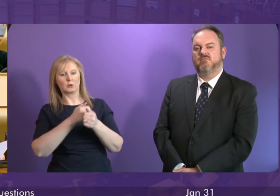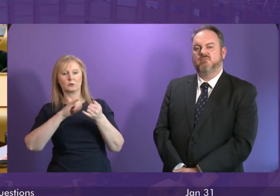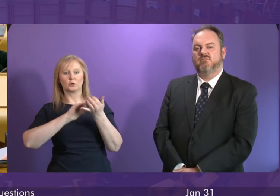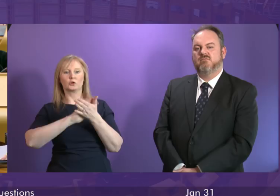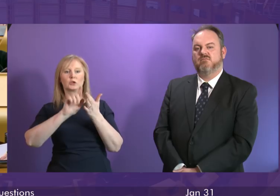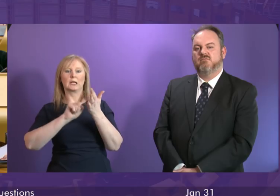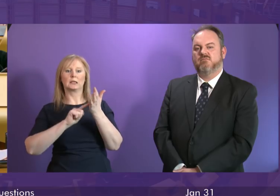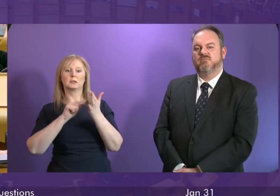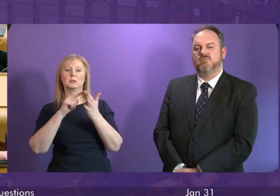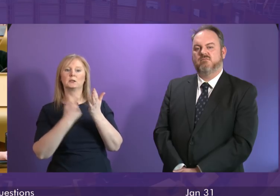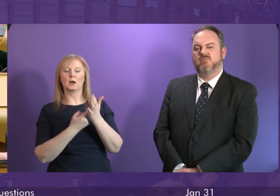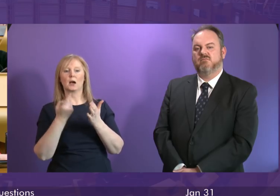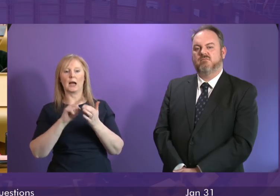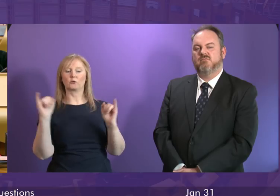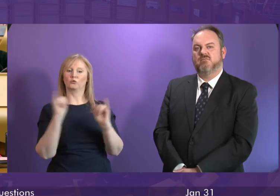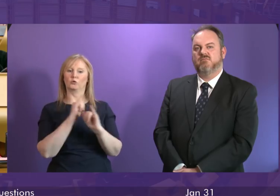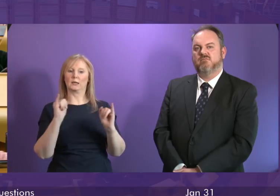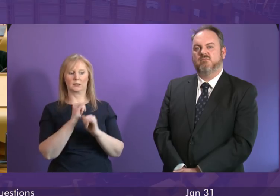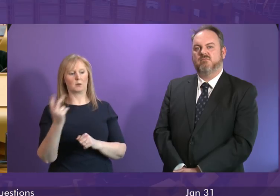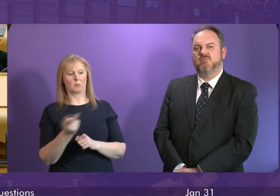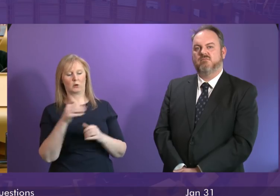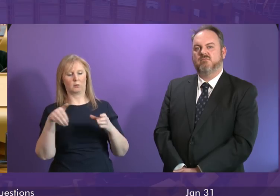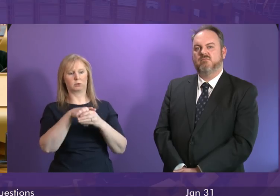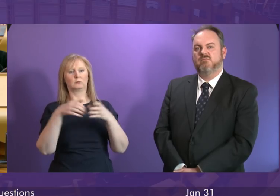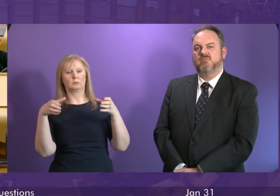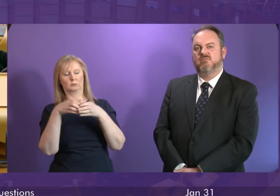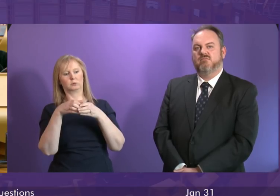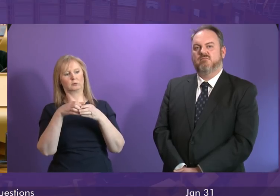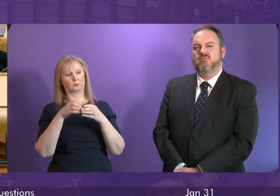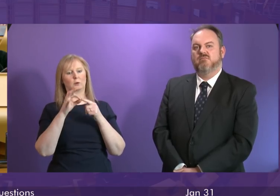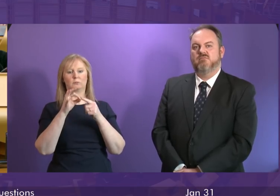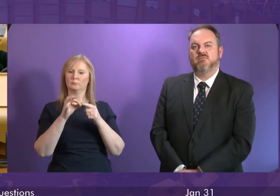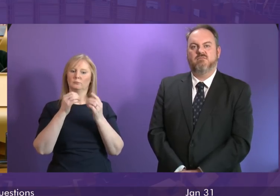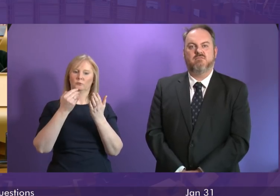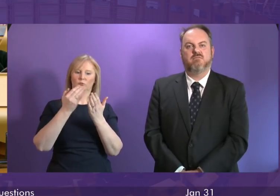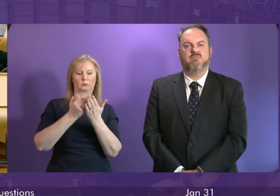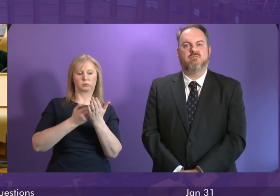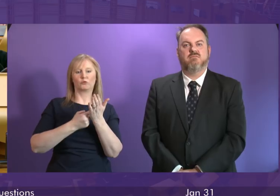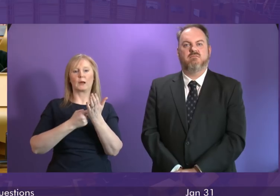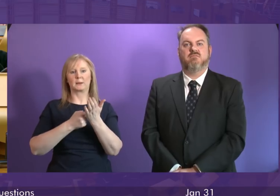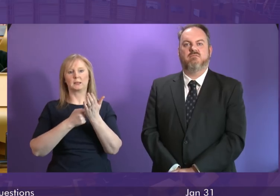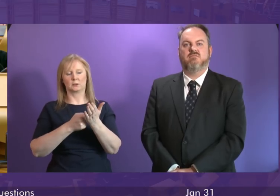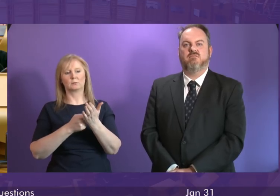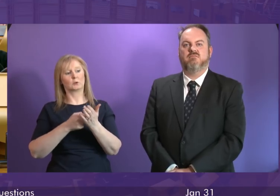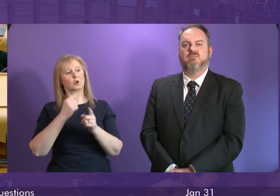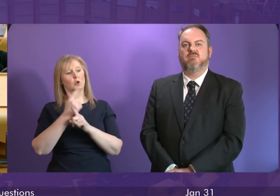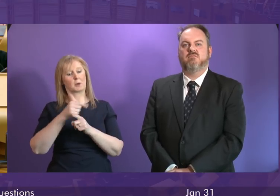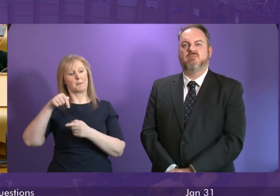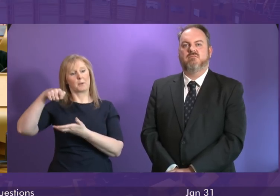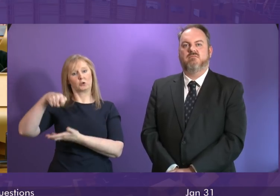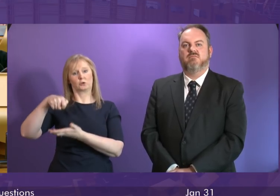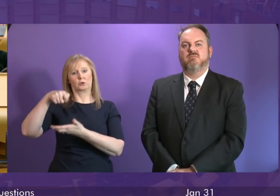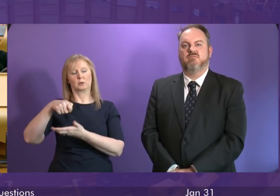Crisis who were both represented on the task force that produced those recommendations and going back to the budget point we have also